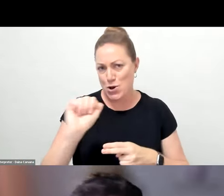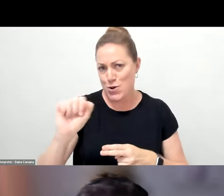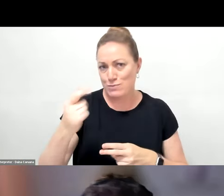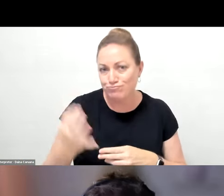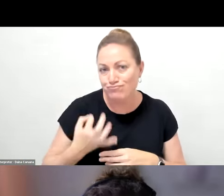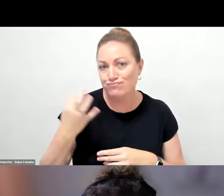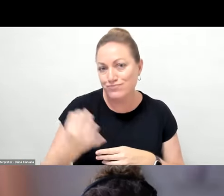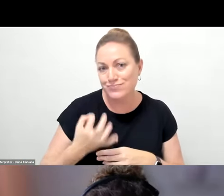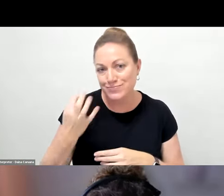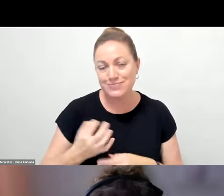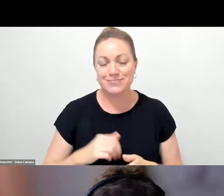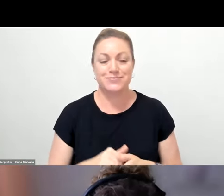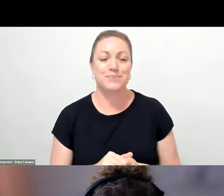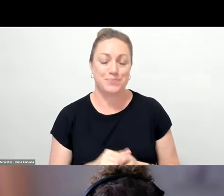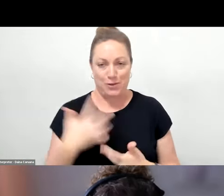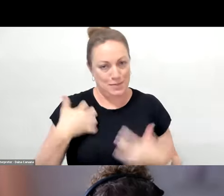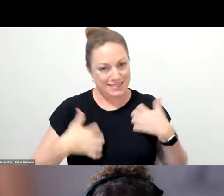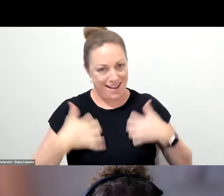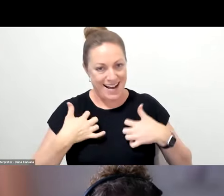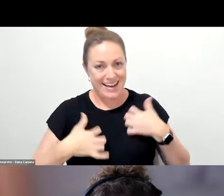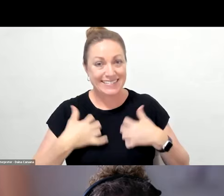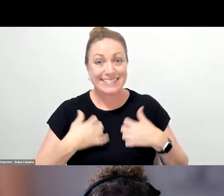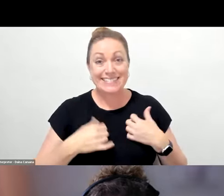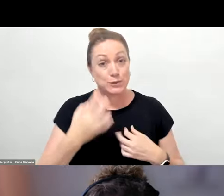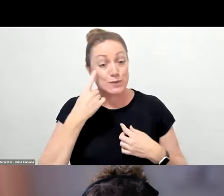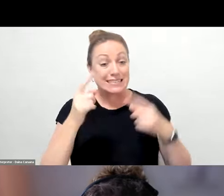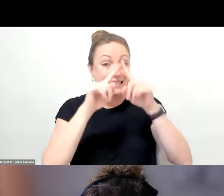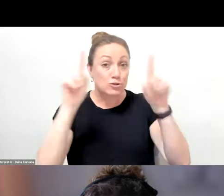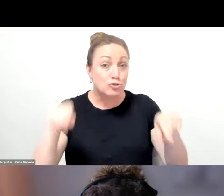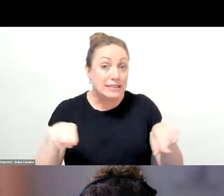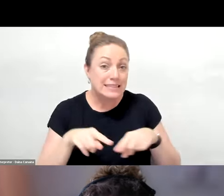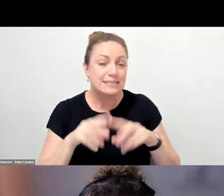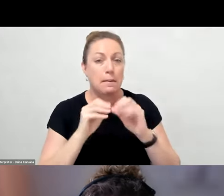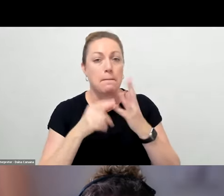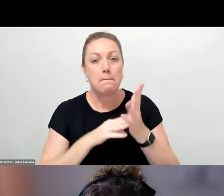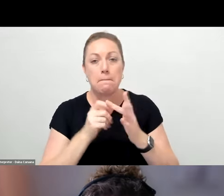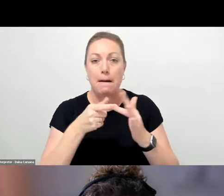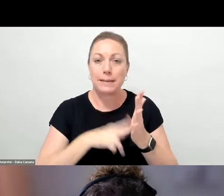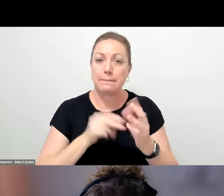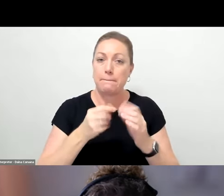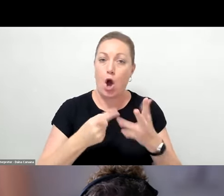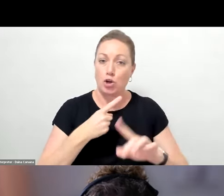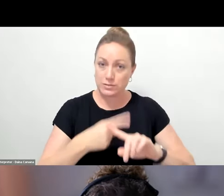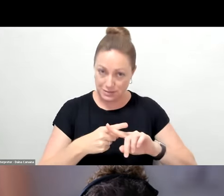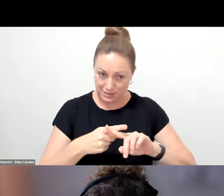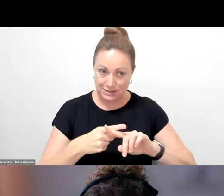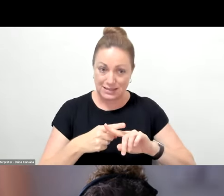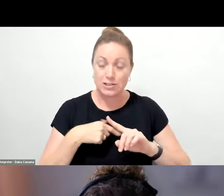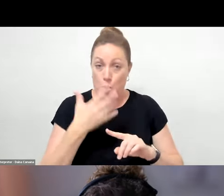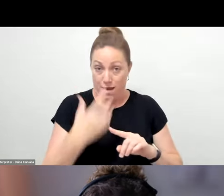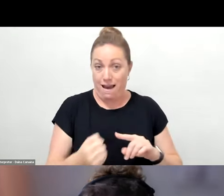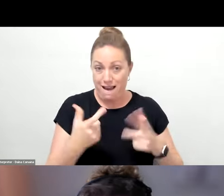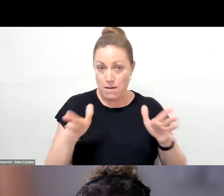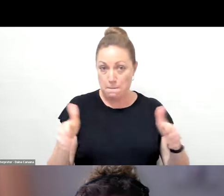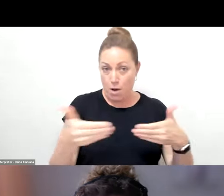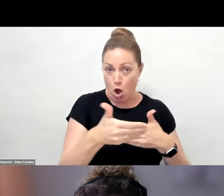So, and we'll, yeah, I'd love, yeah, I'm so excited. So you can see the screen with bump in box there. You're going to see it there. And we've got a box here.